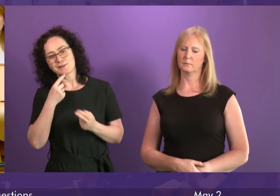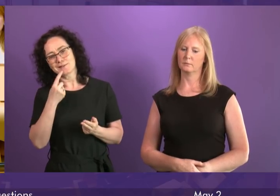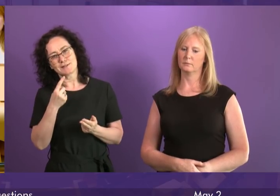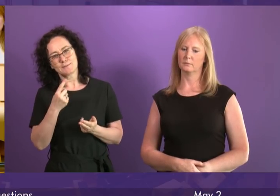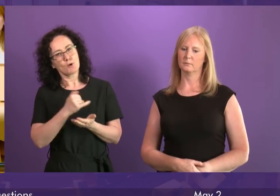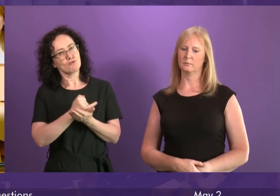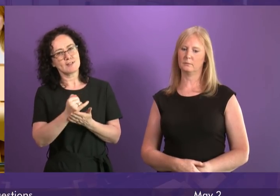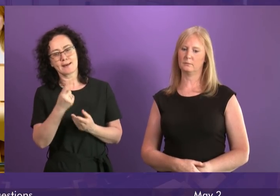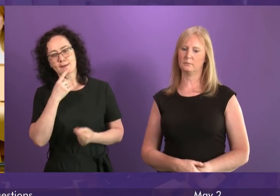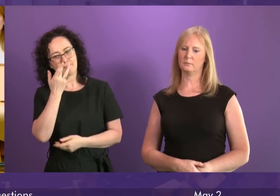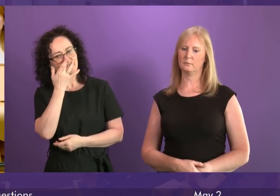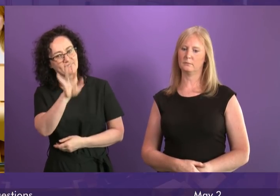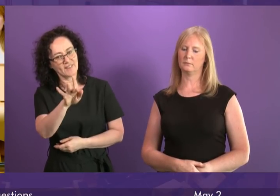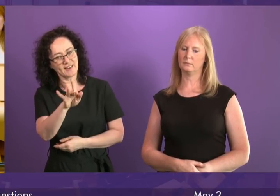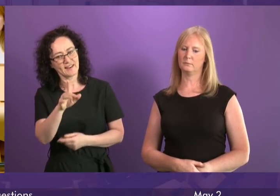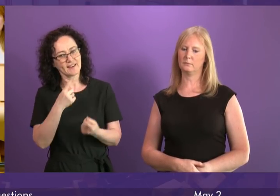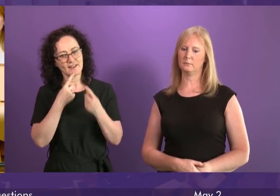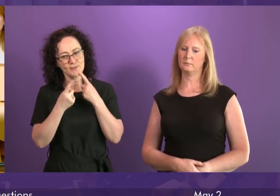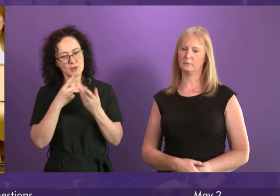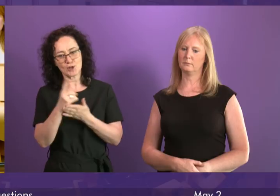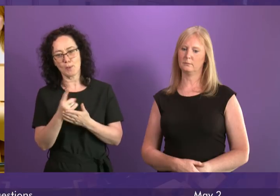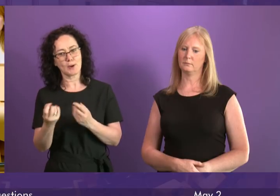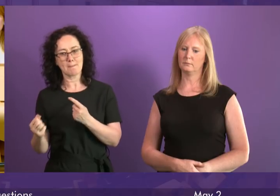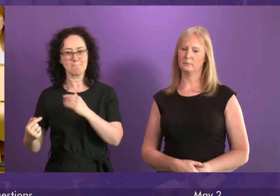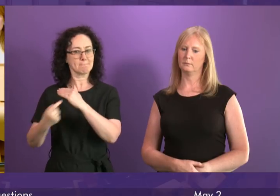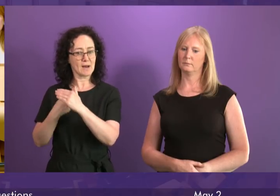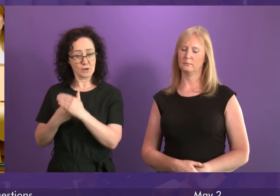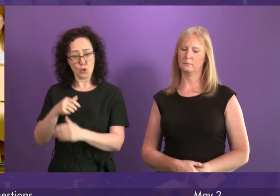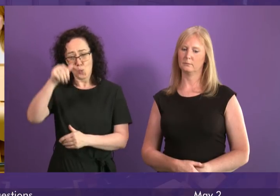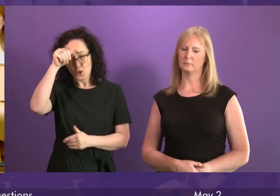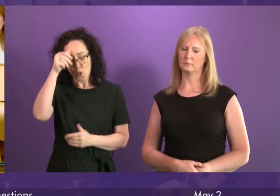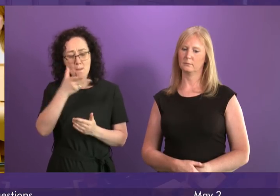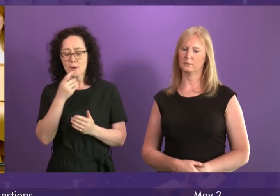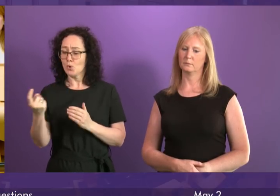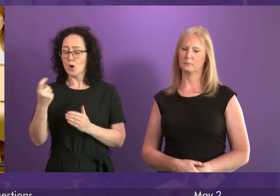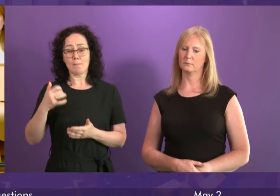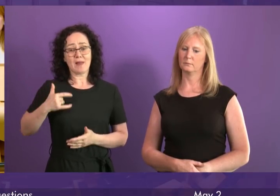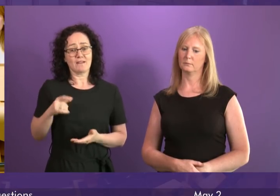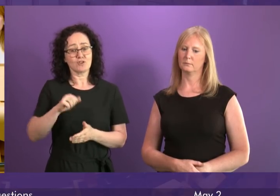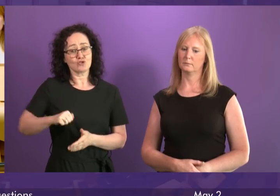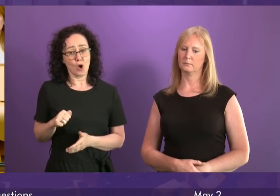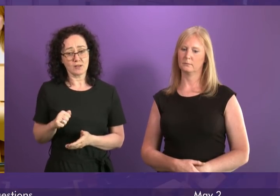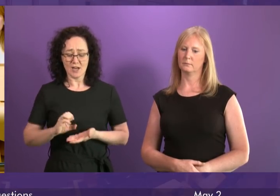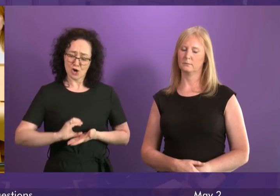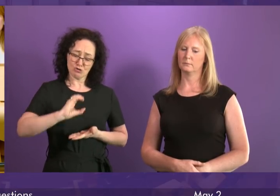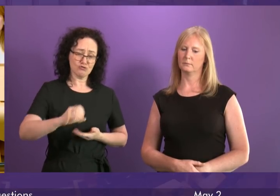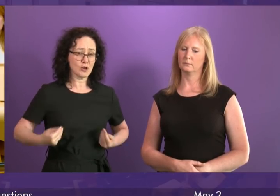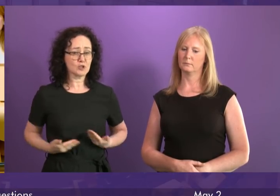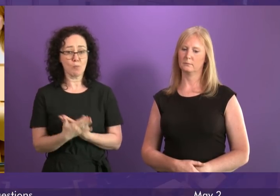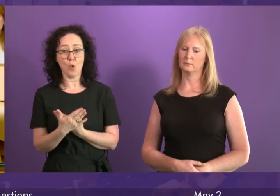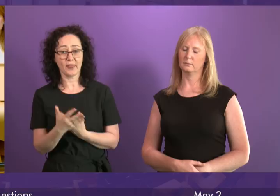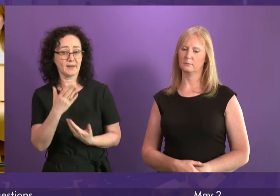migration we know that people who come to live and work in Scotland typically contribute more through tax revenues than they consume by way of public services